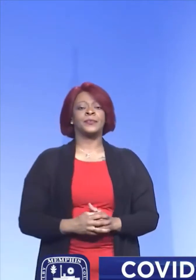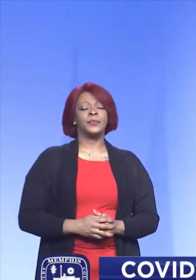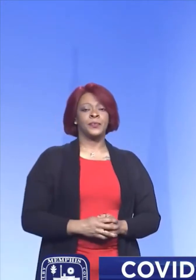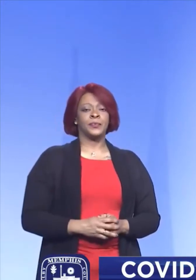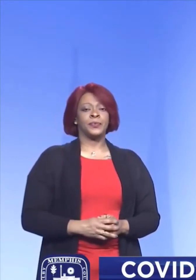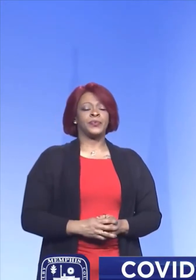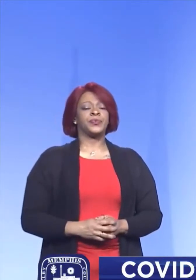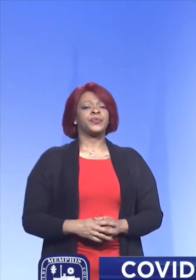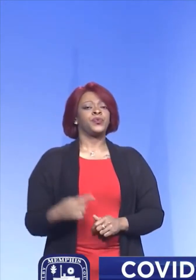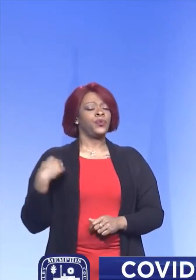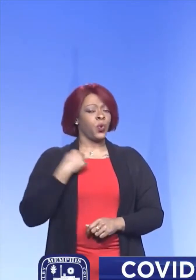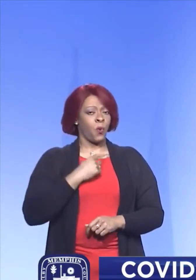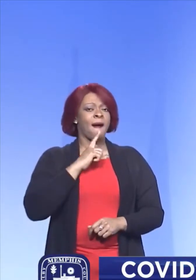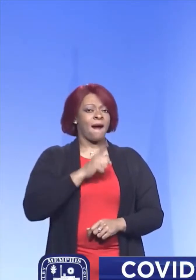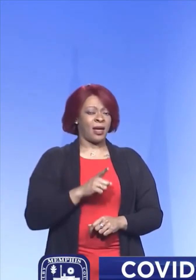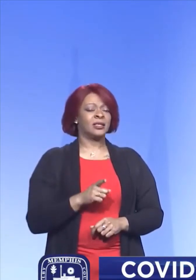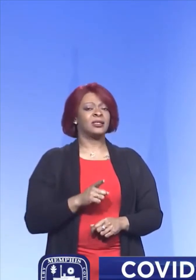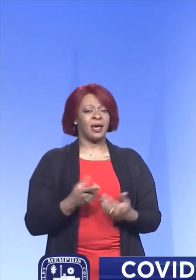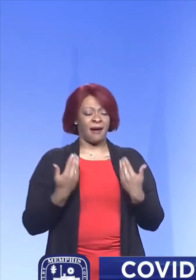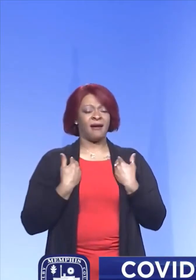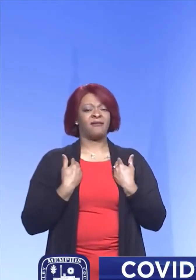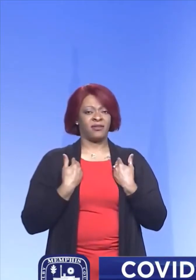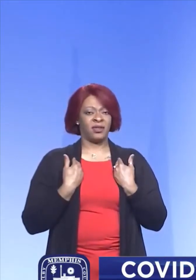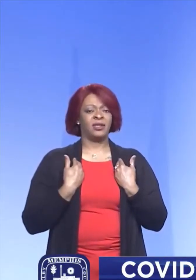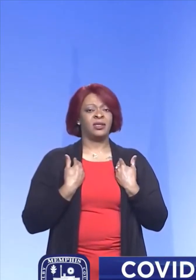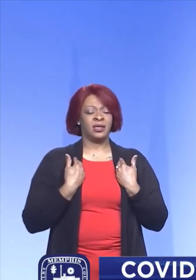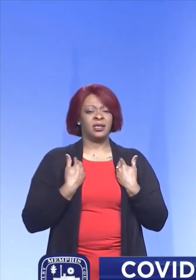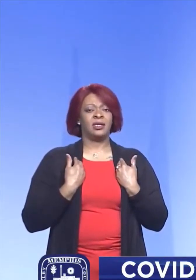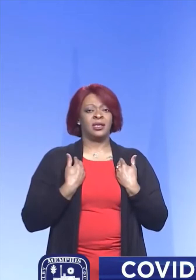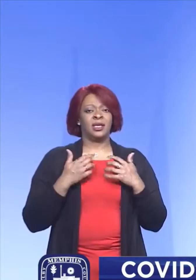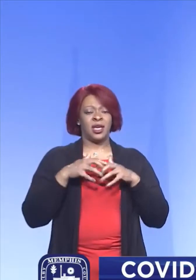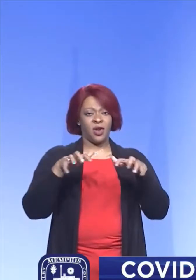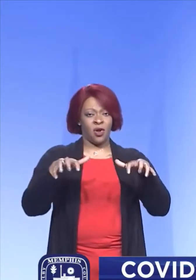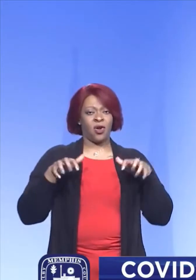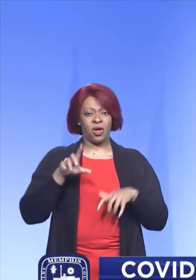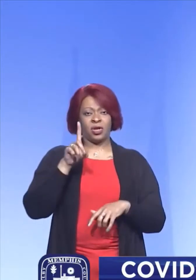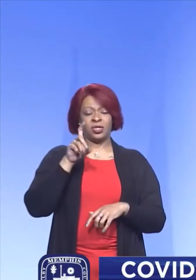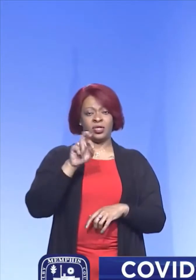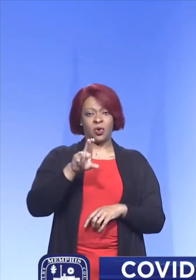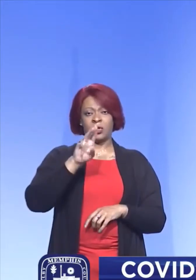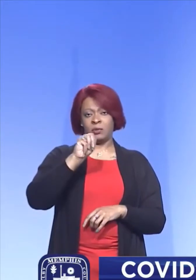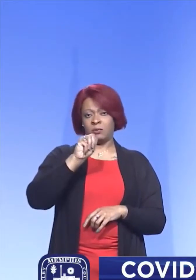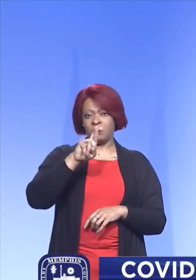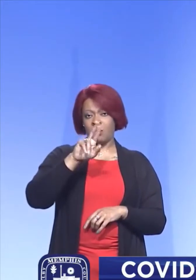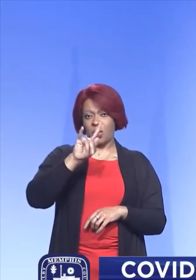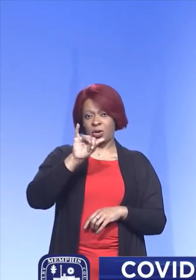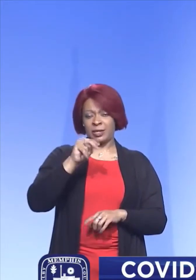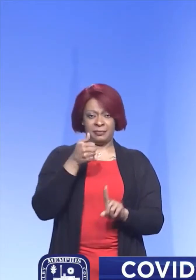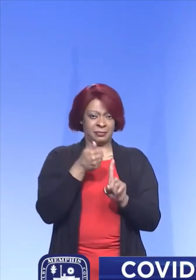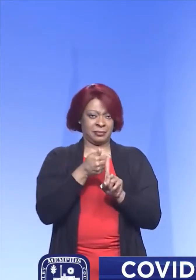actually have in the audience Dr. Martin, who's the